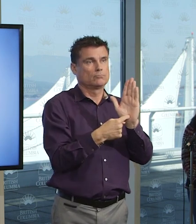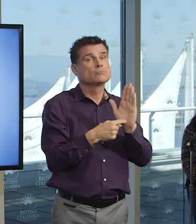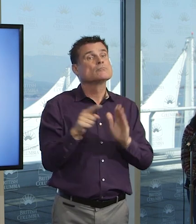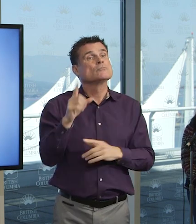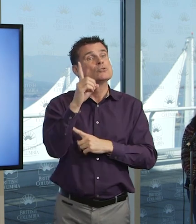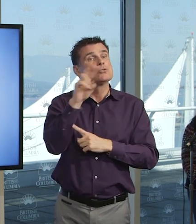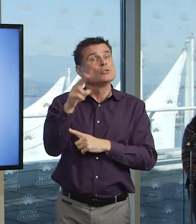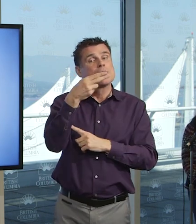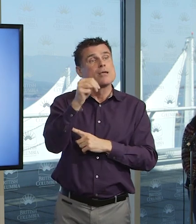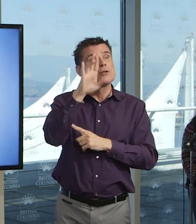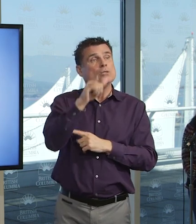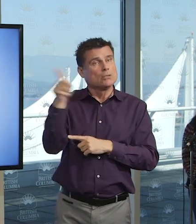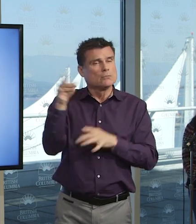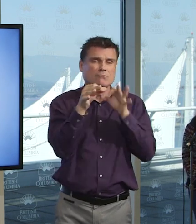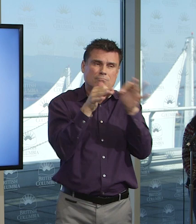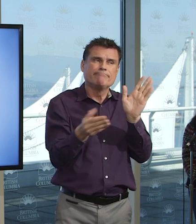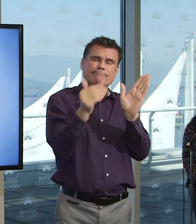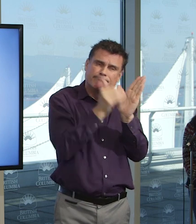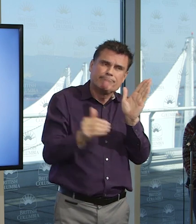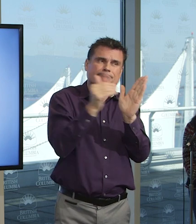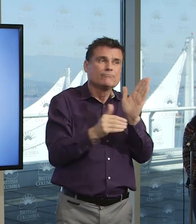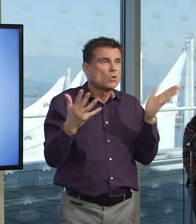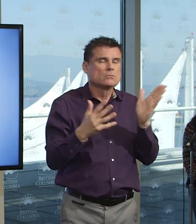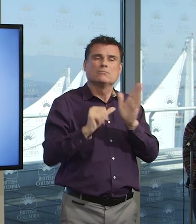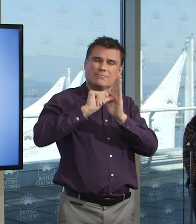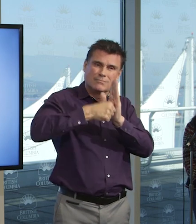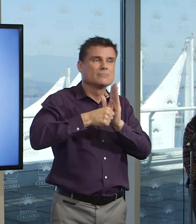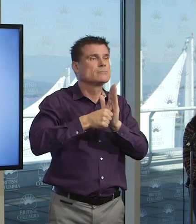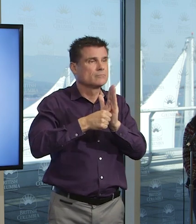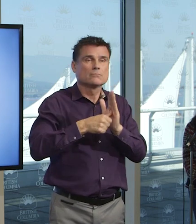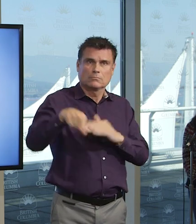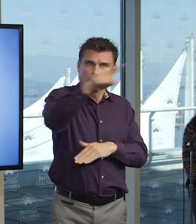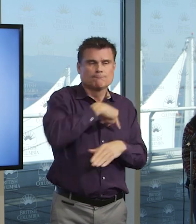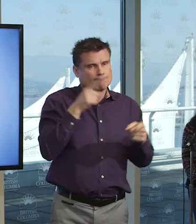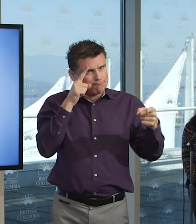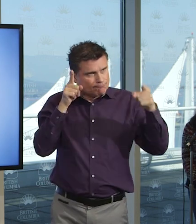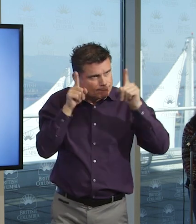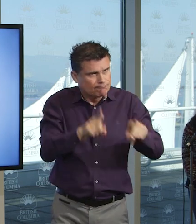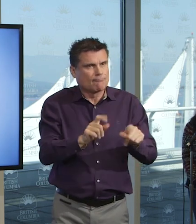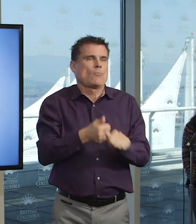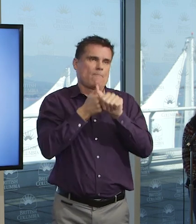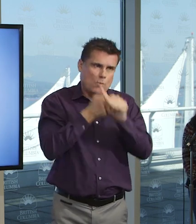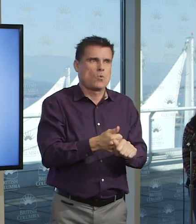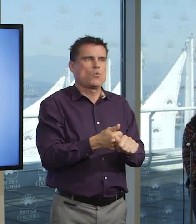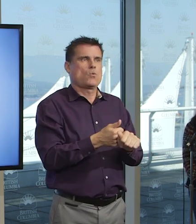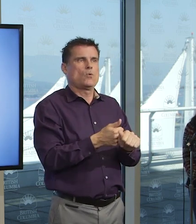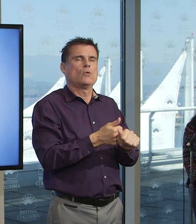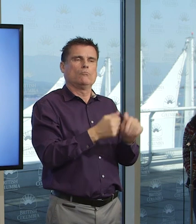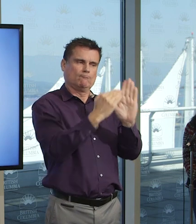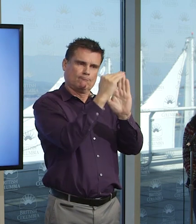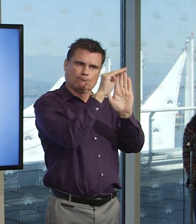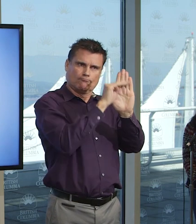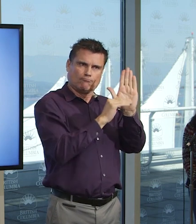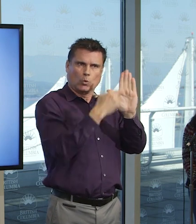compliance. We need everyone to comply. Most of these measures are orders. They're also enforceable orders. They're orders